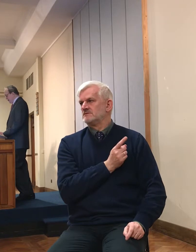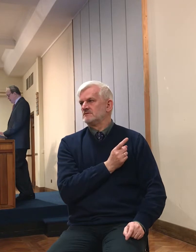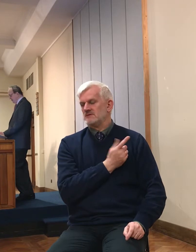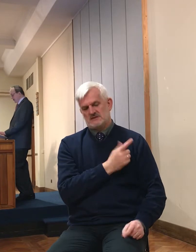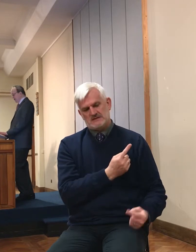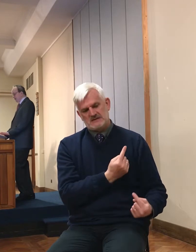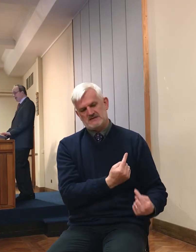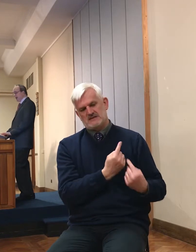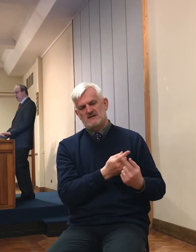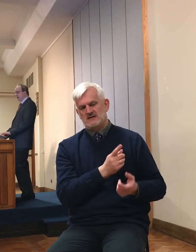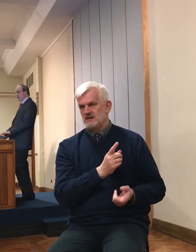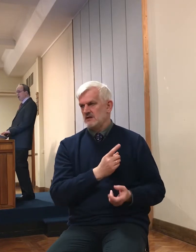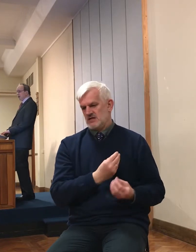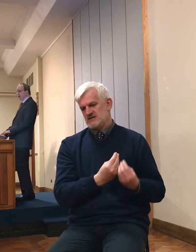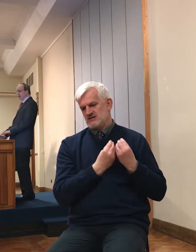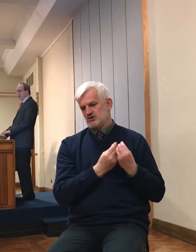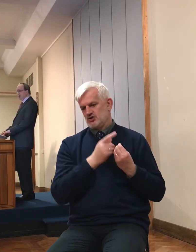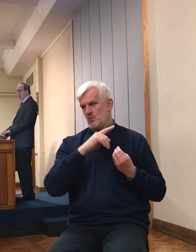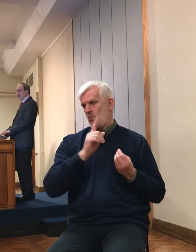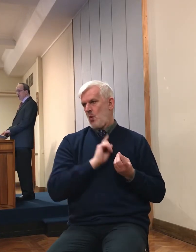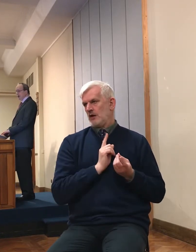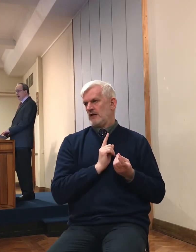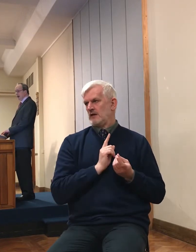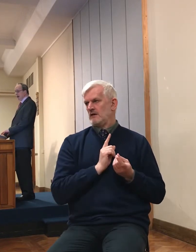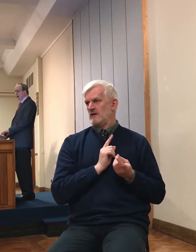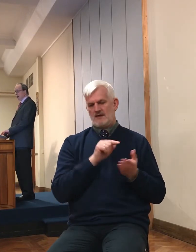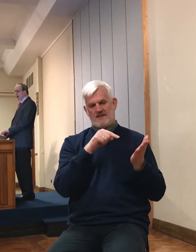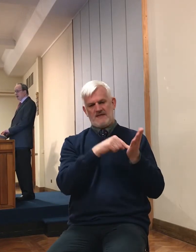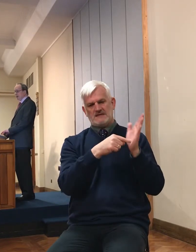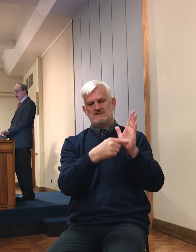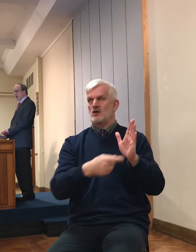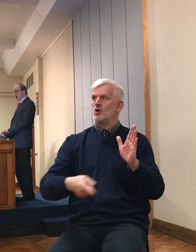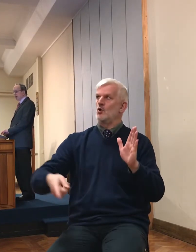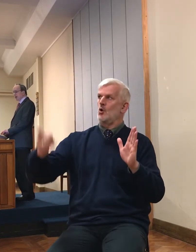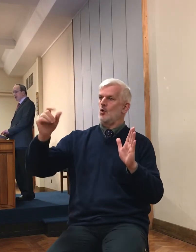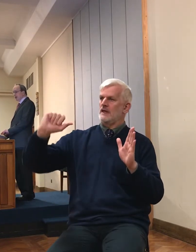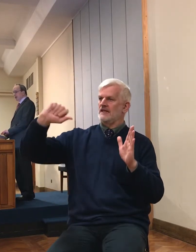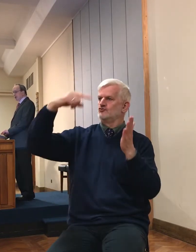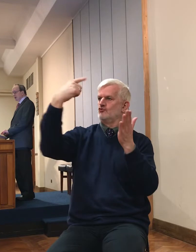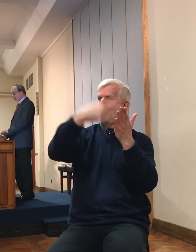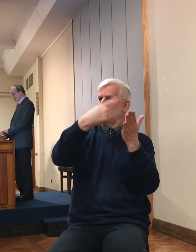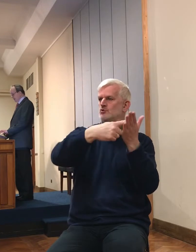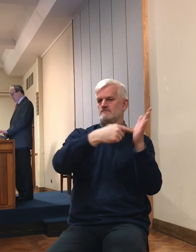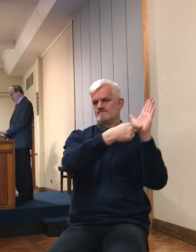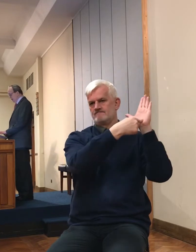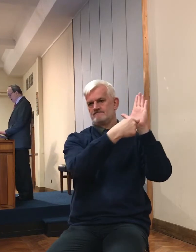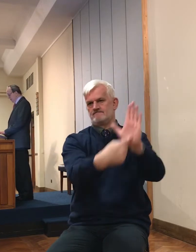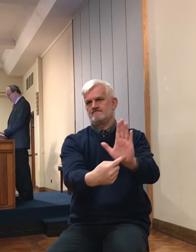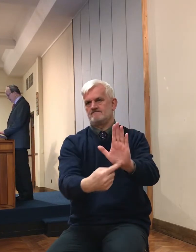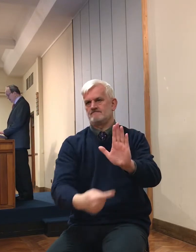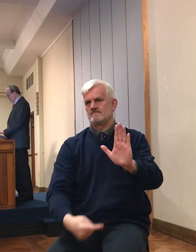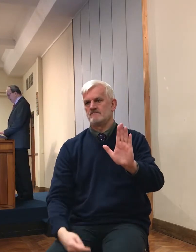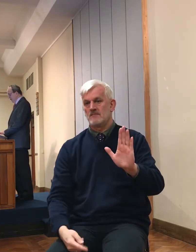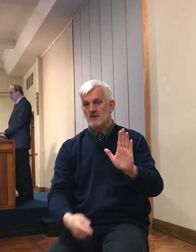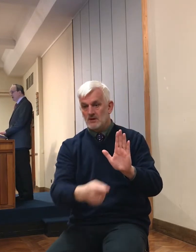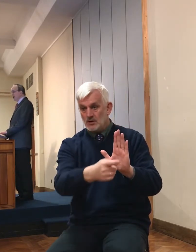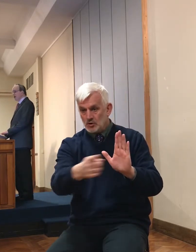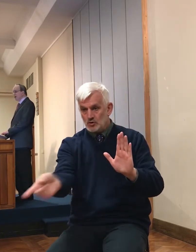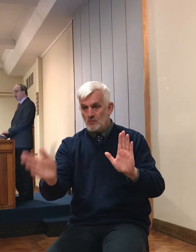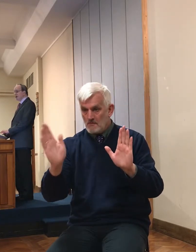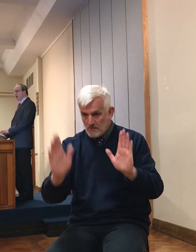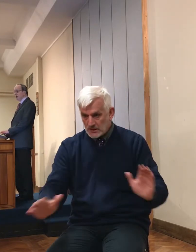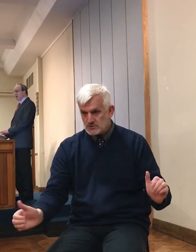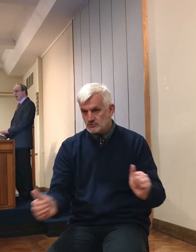these were the standards of God for the land. From now on, these would be the terms of